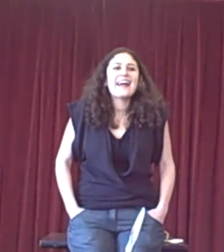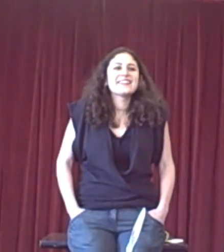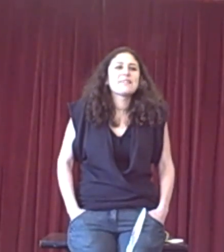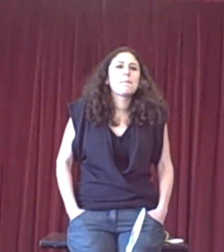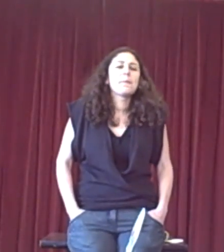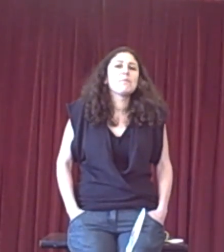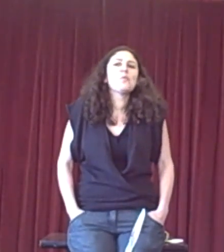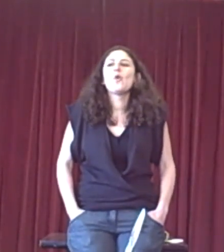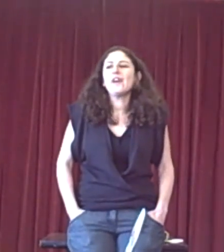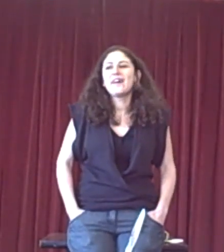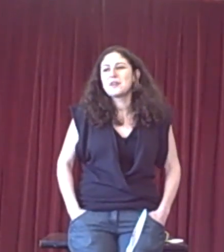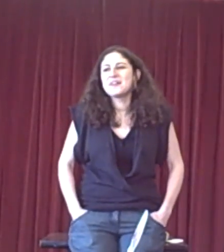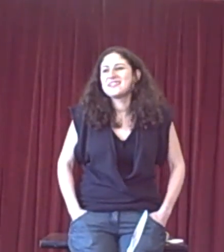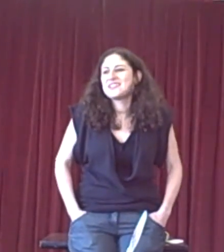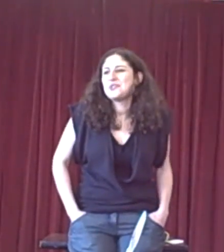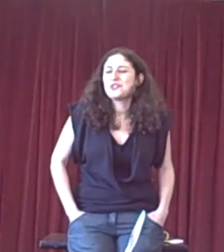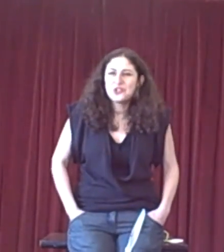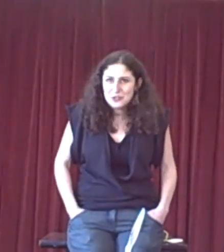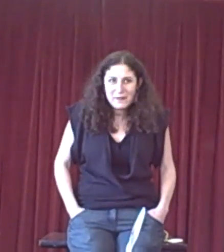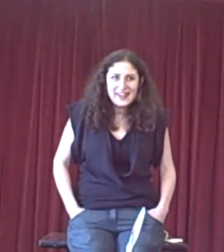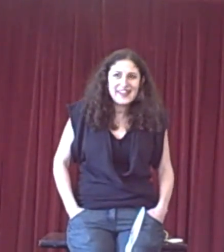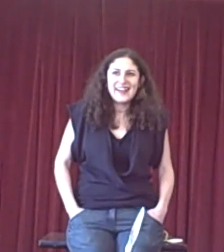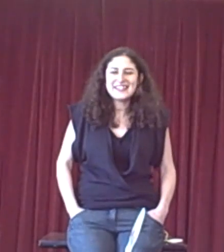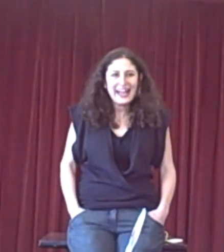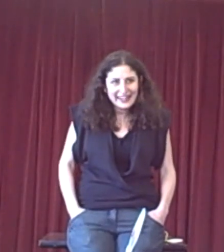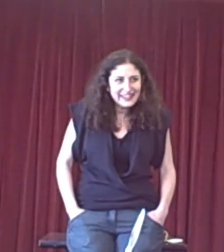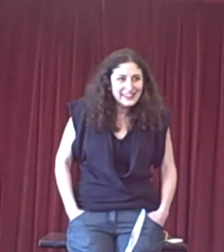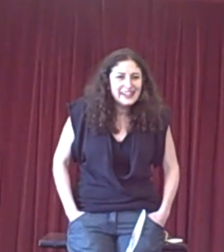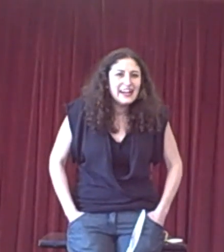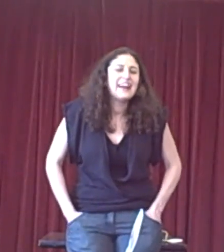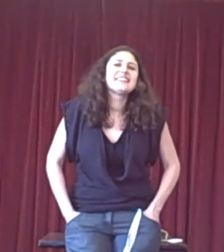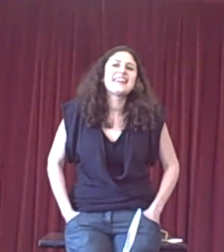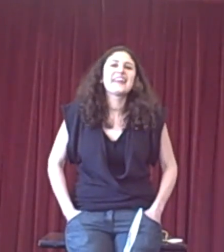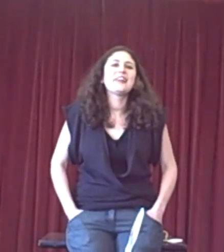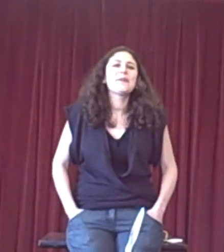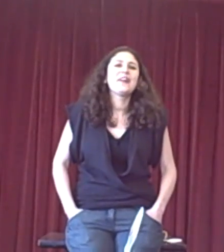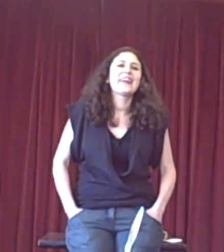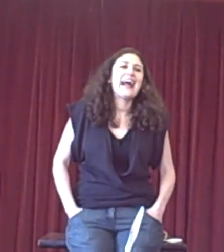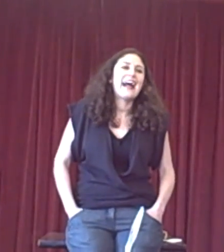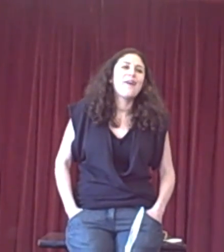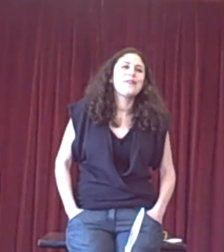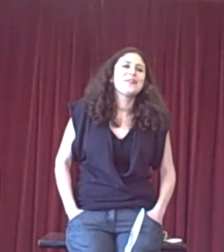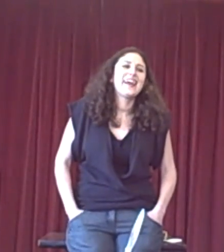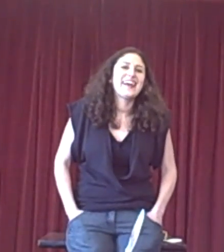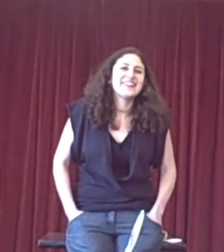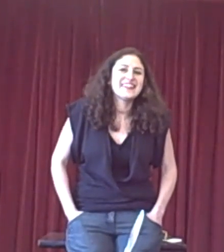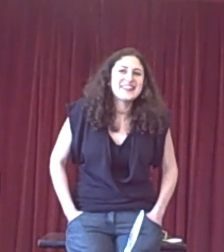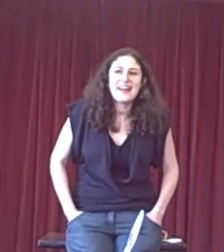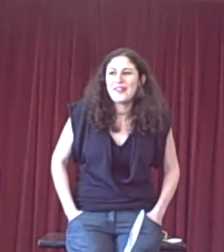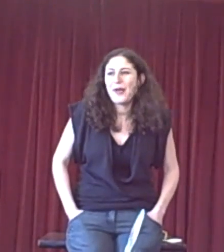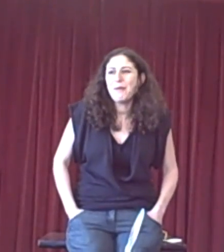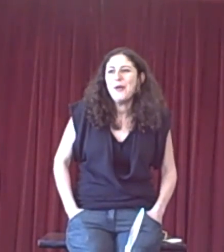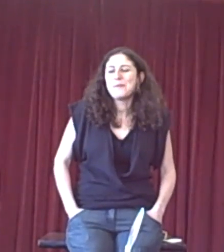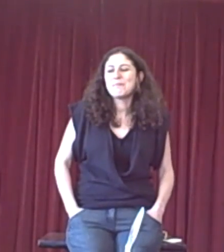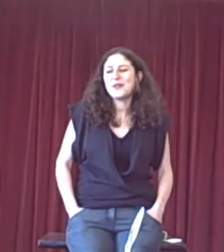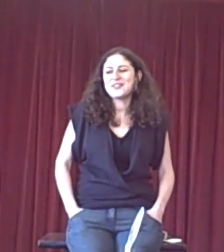at what arguments you should be attacking, and secondly, we're look at how you can attack them most